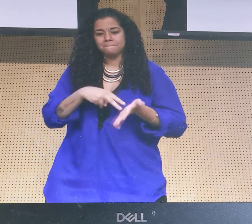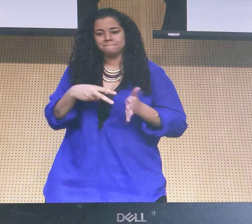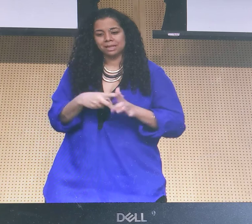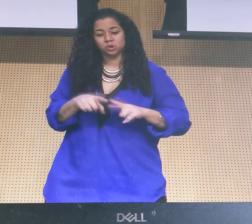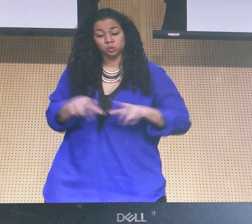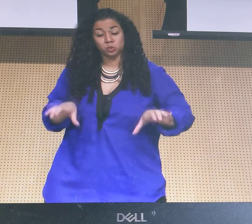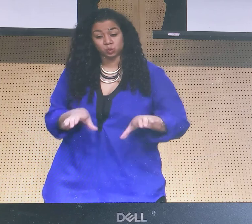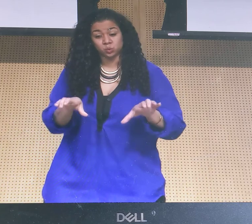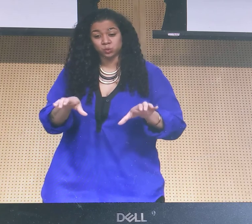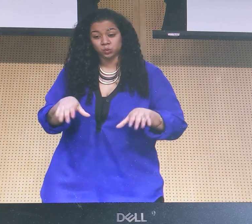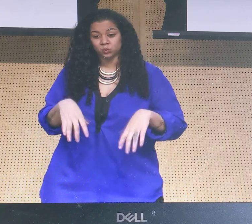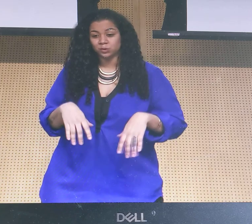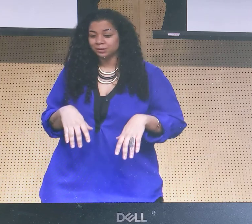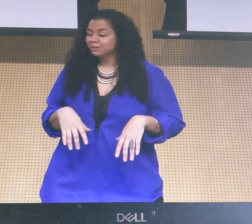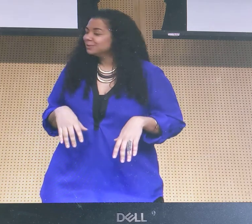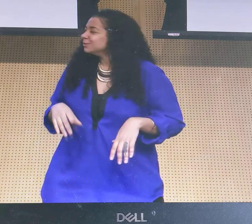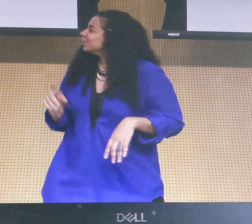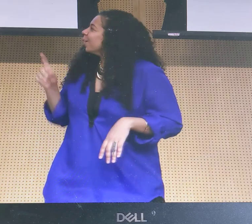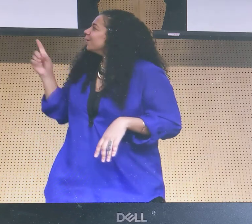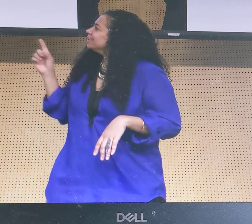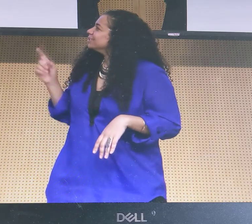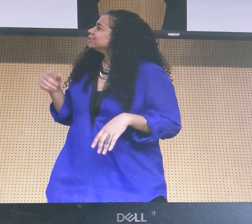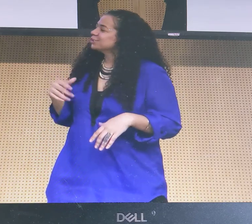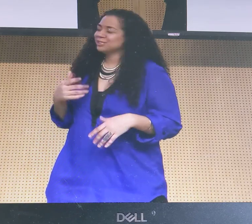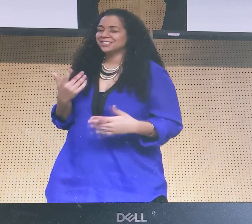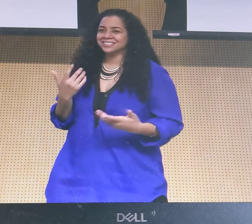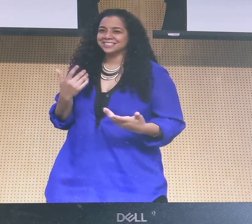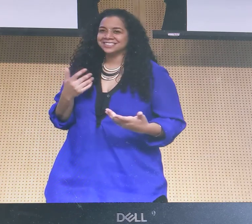to know the meaning of your actions.